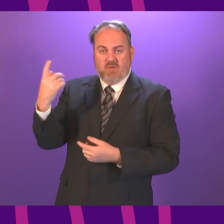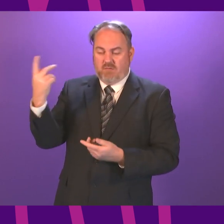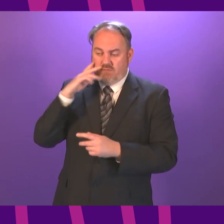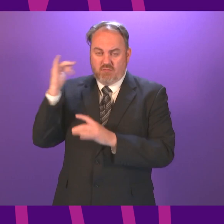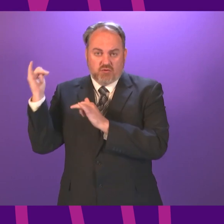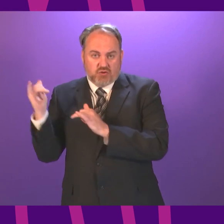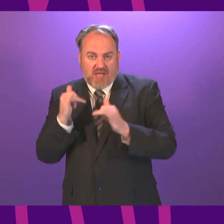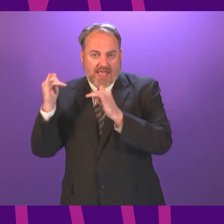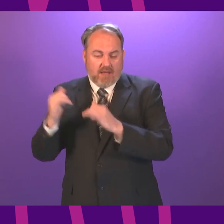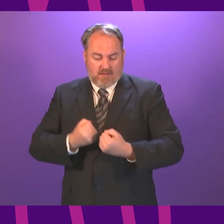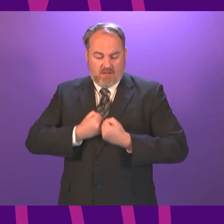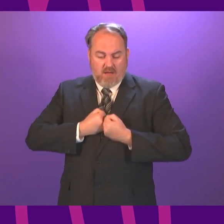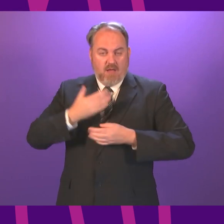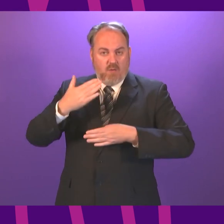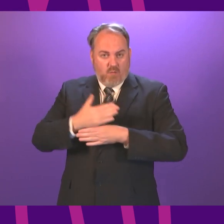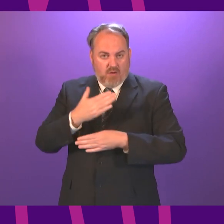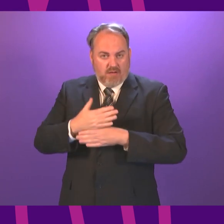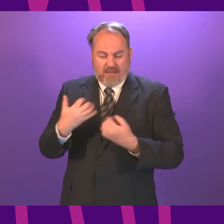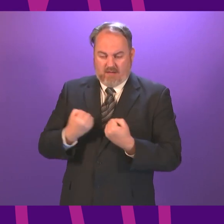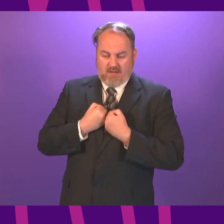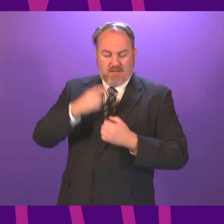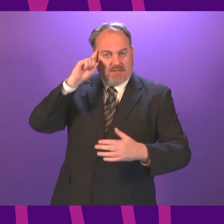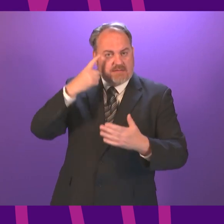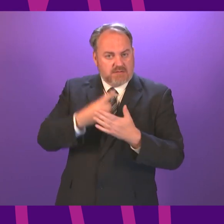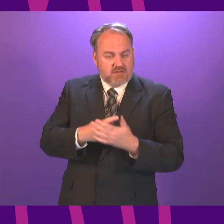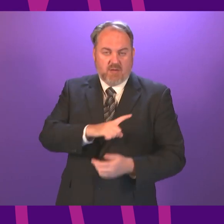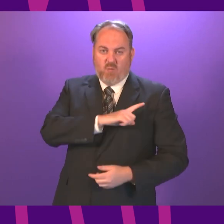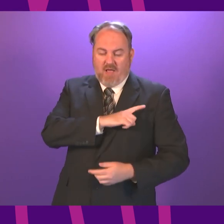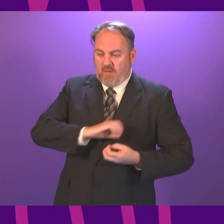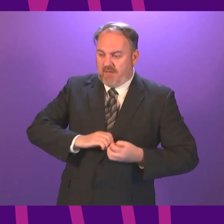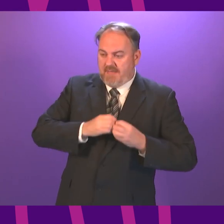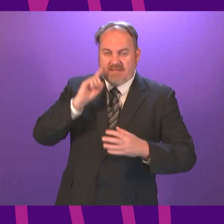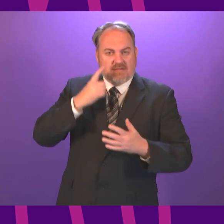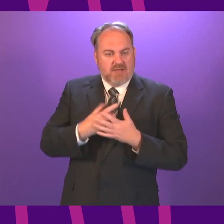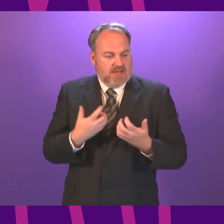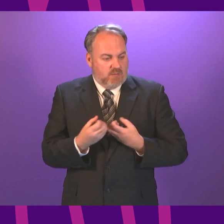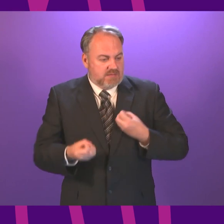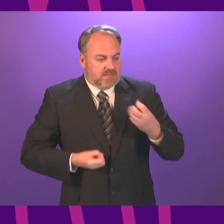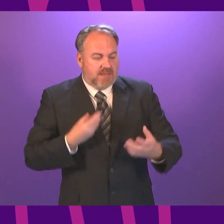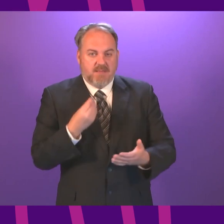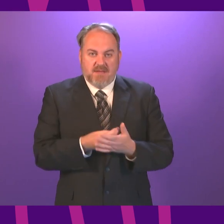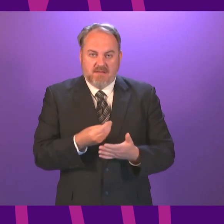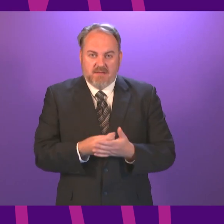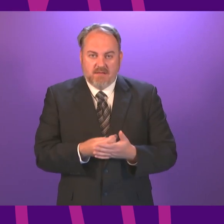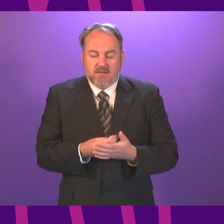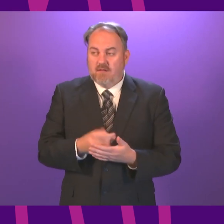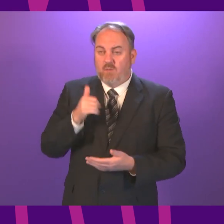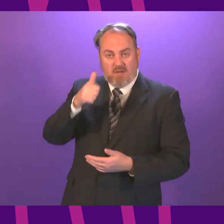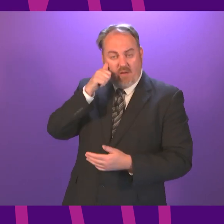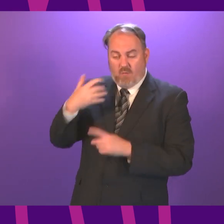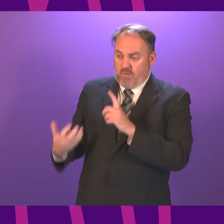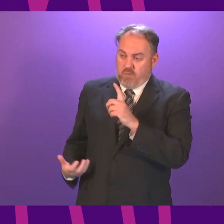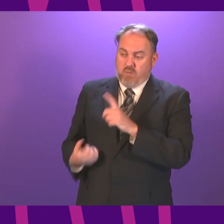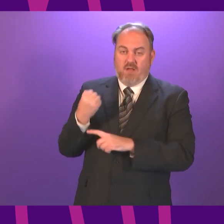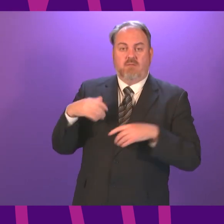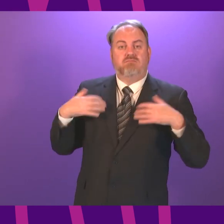part of the responsibilities of this Parliament We are, even after the resounding election victory that we have just